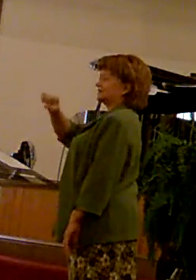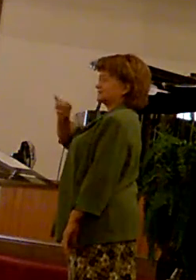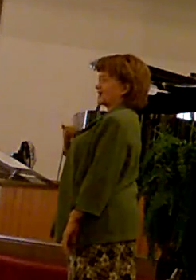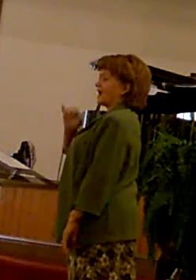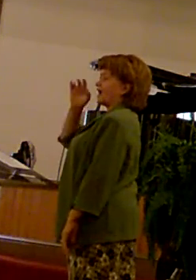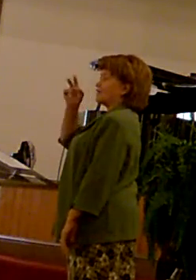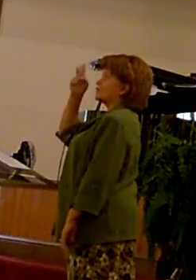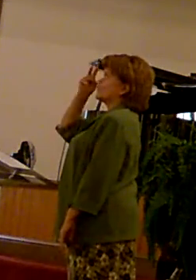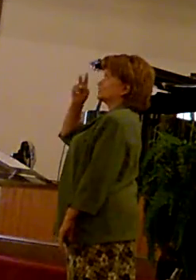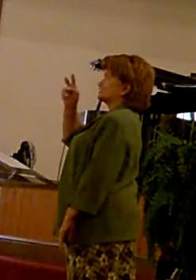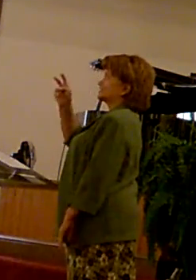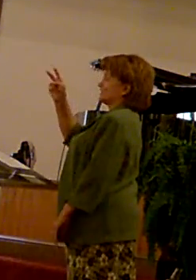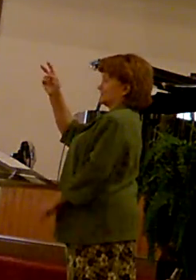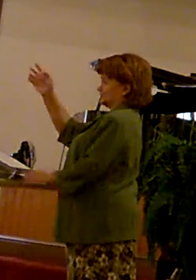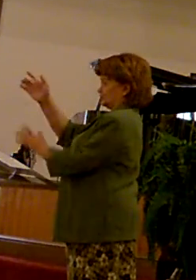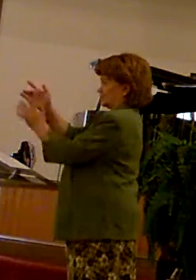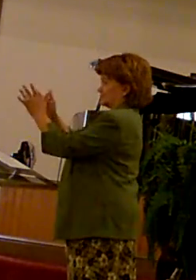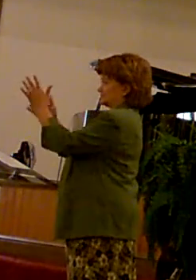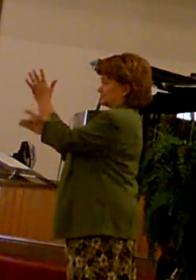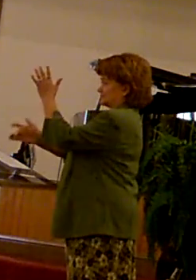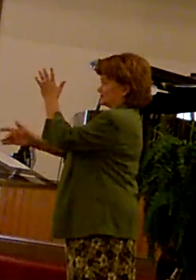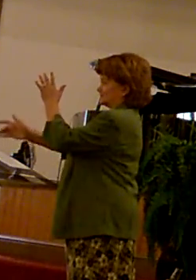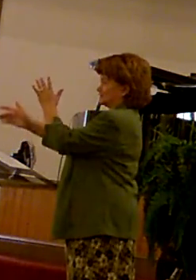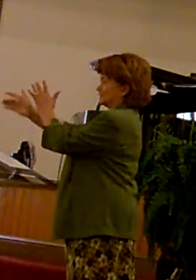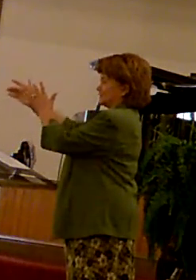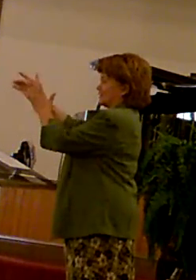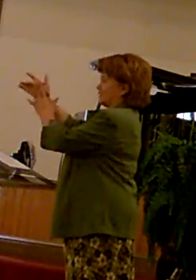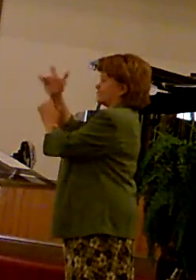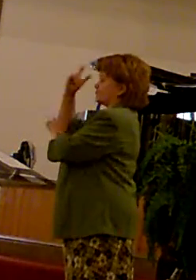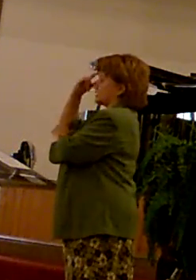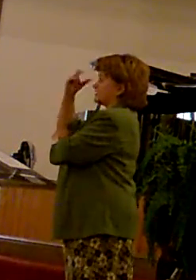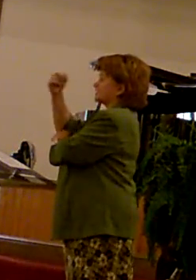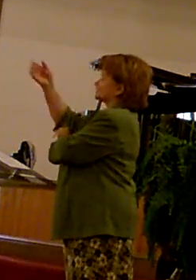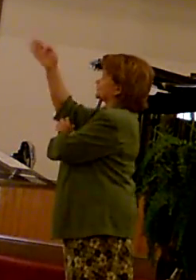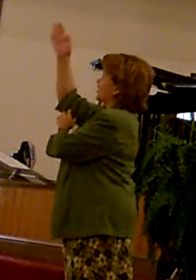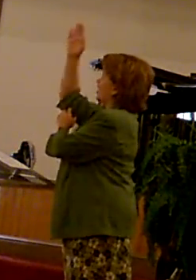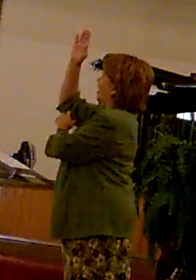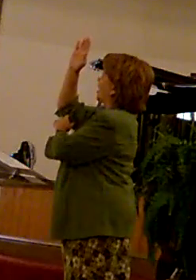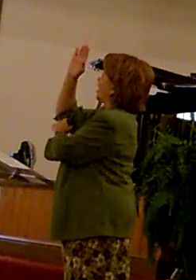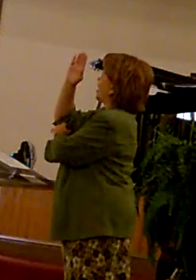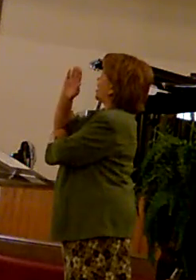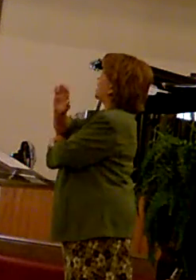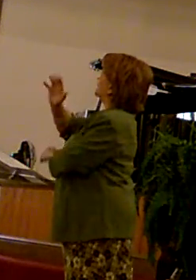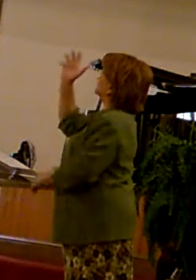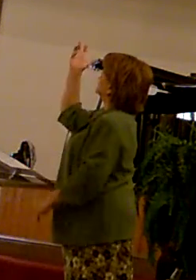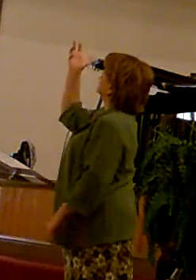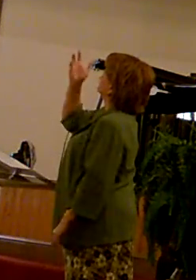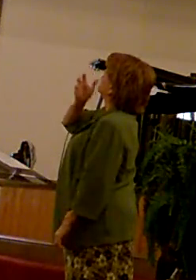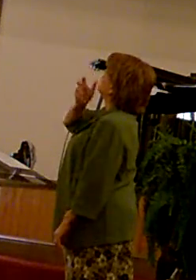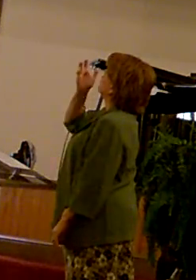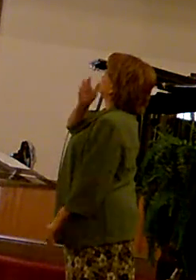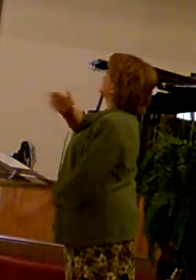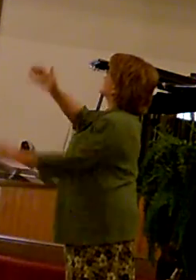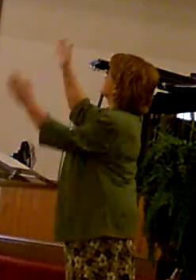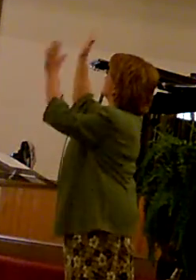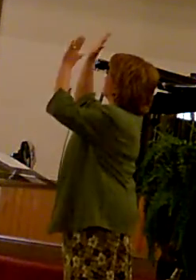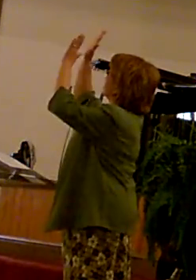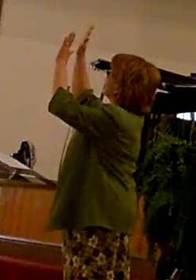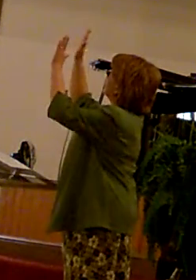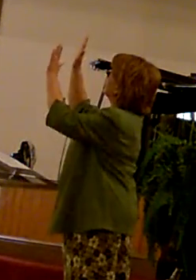God's it's all because of God's great